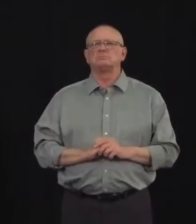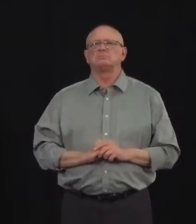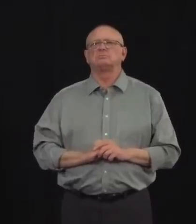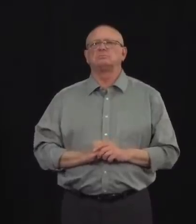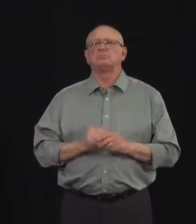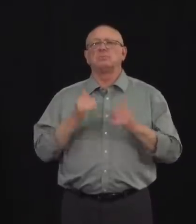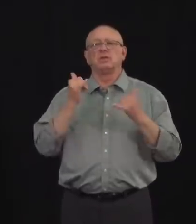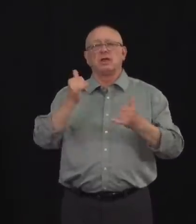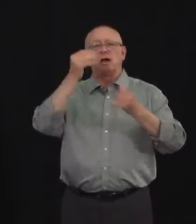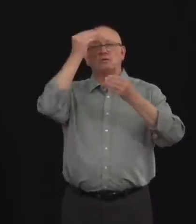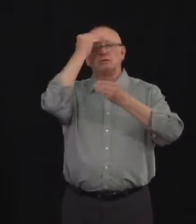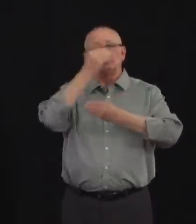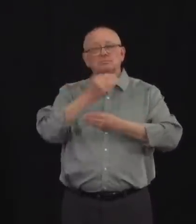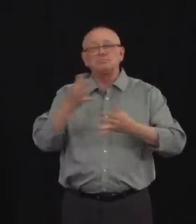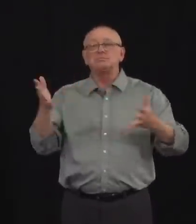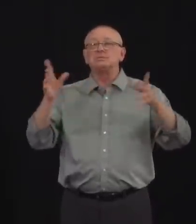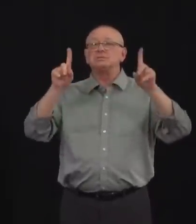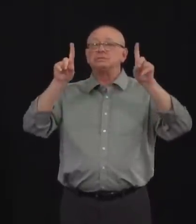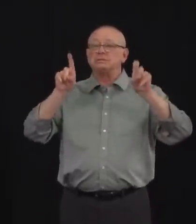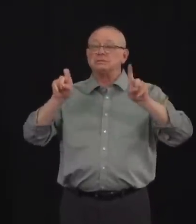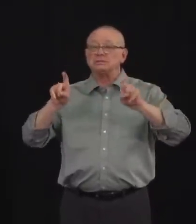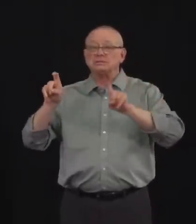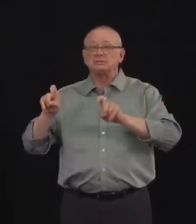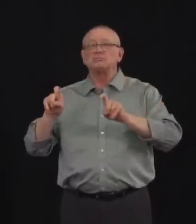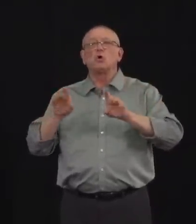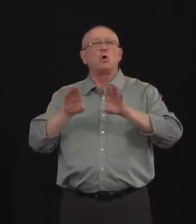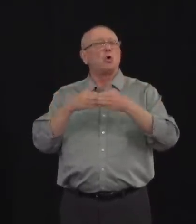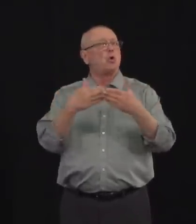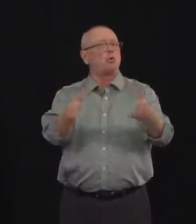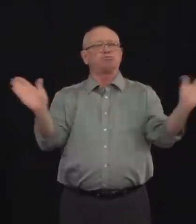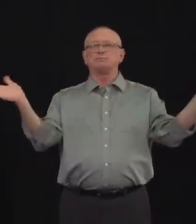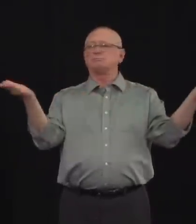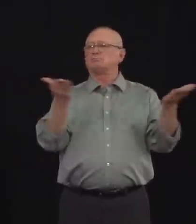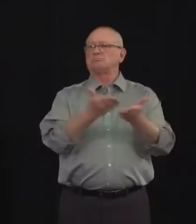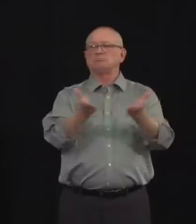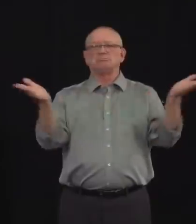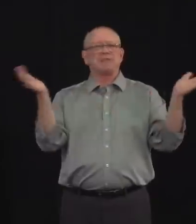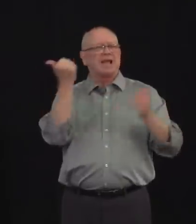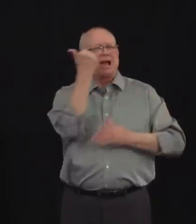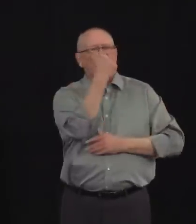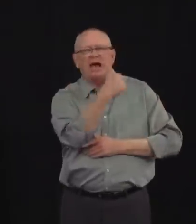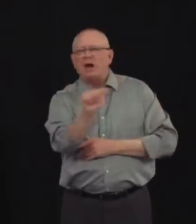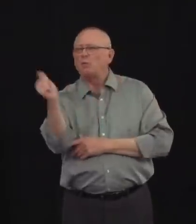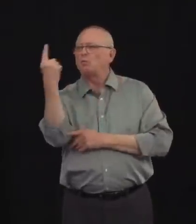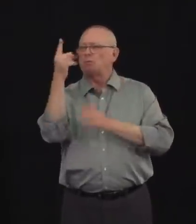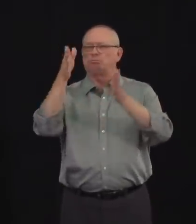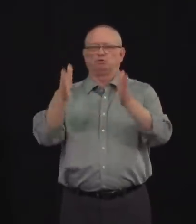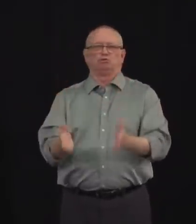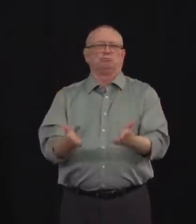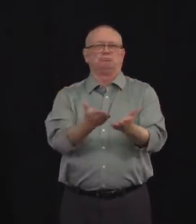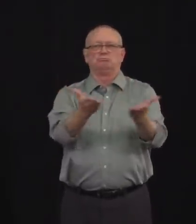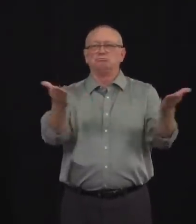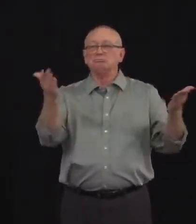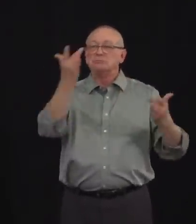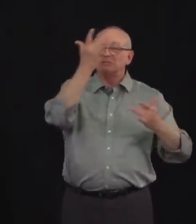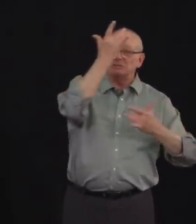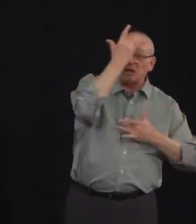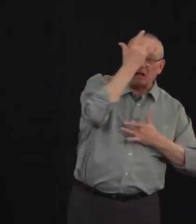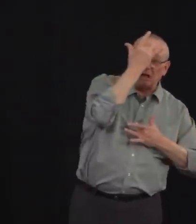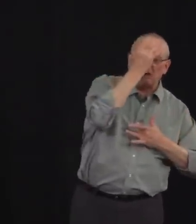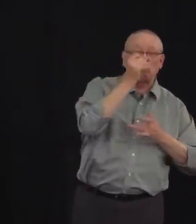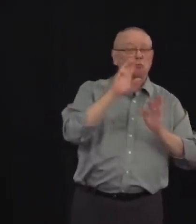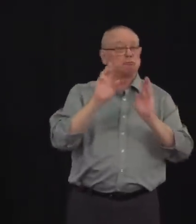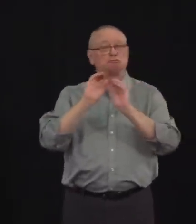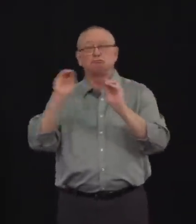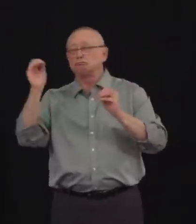expanding testing to include anyone in Alberta, whether they have COVID-19 symptoms or not. This will